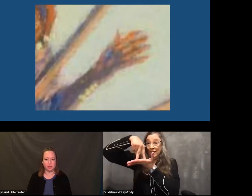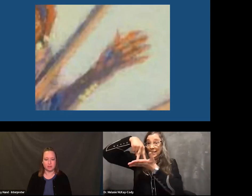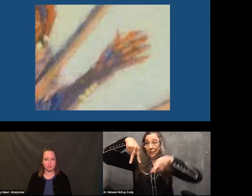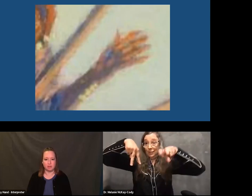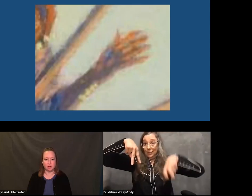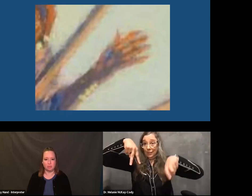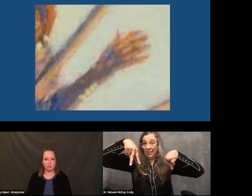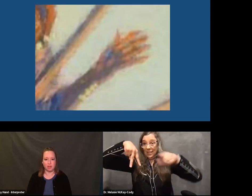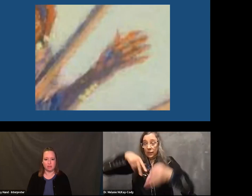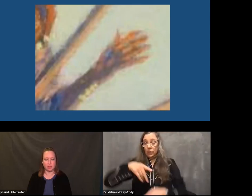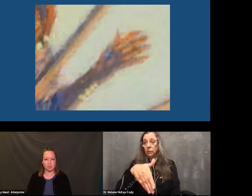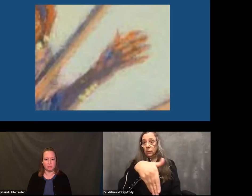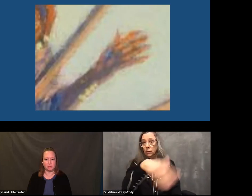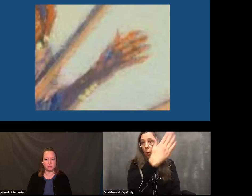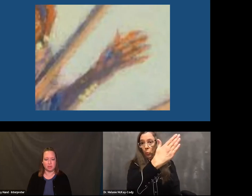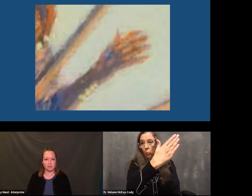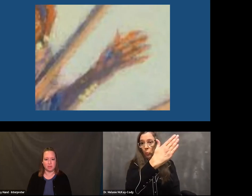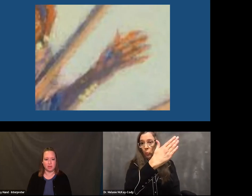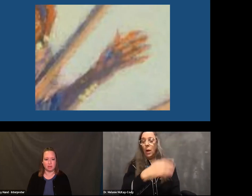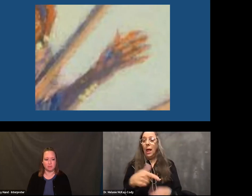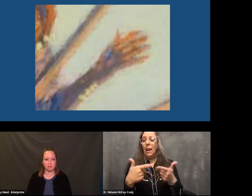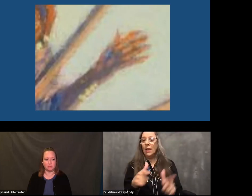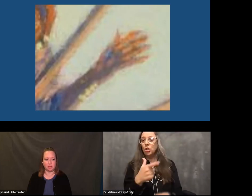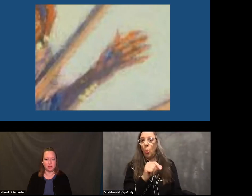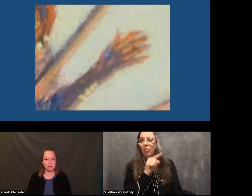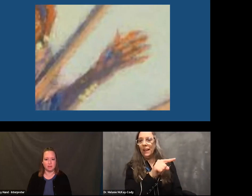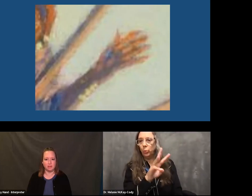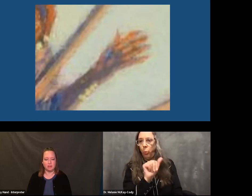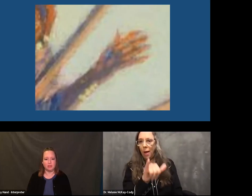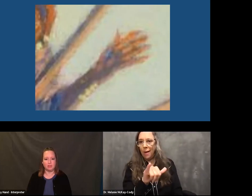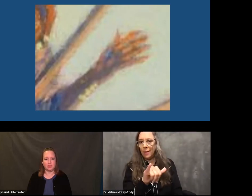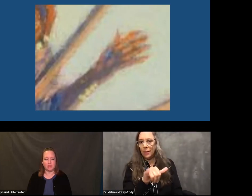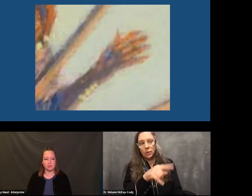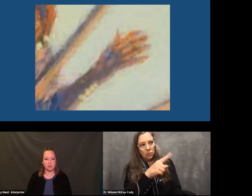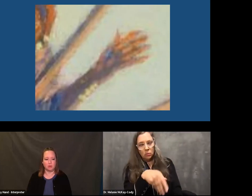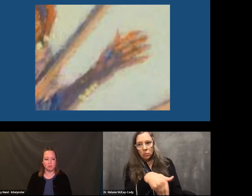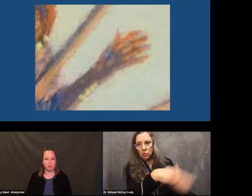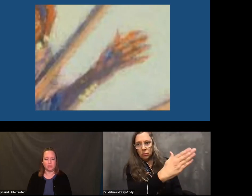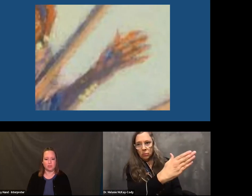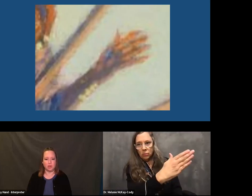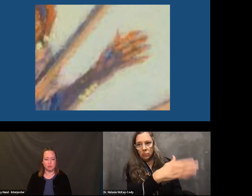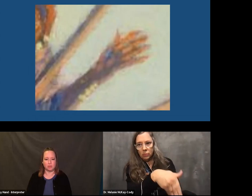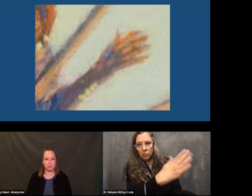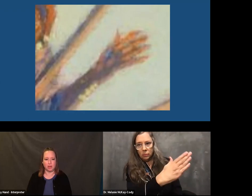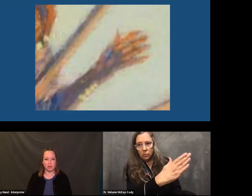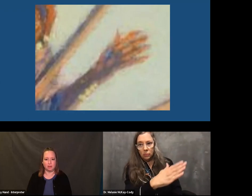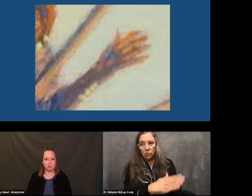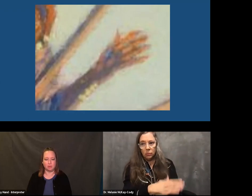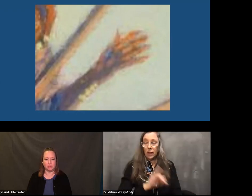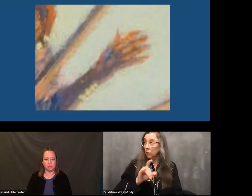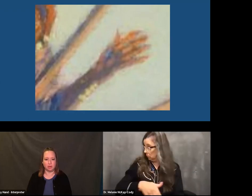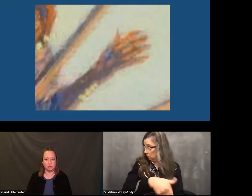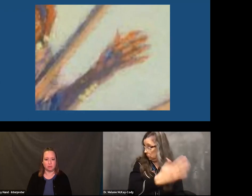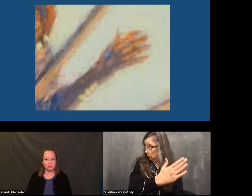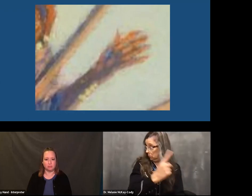Here it is that open five hand shape. There's somebody standing off to the side. The sign is go or let's go this way.